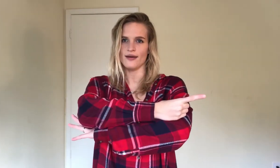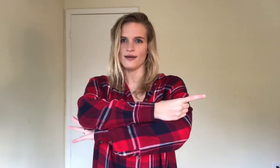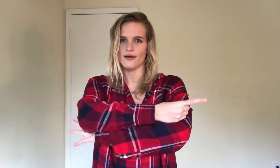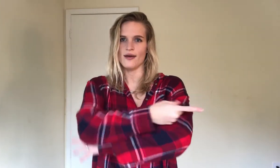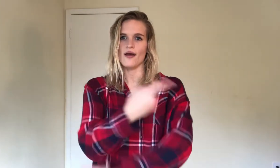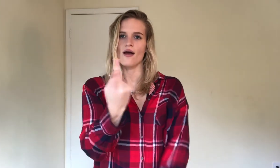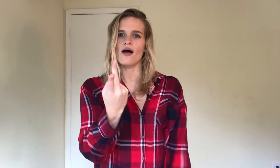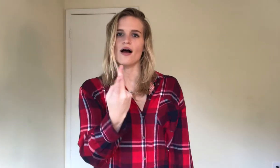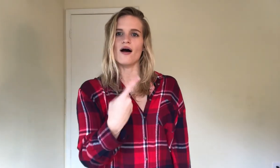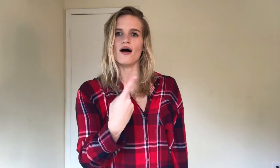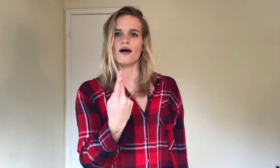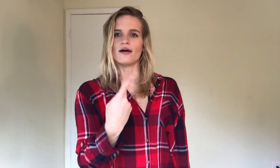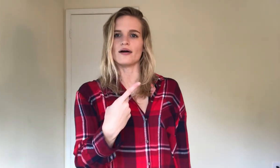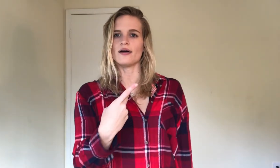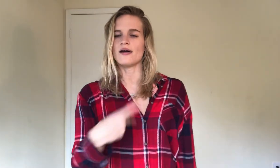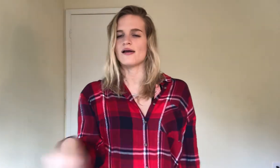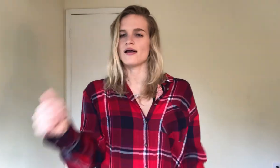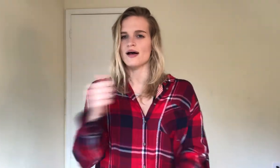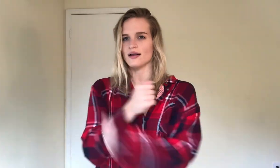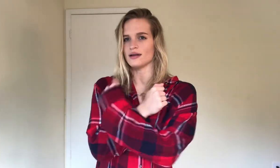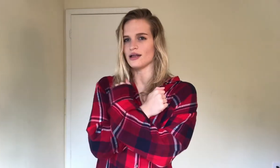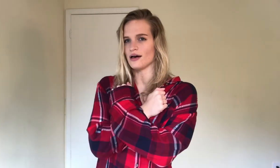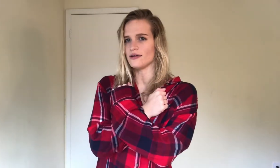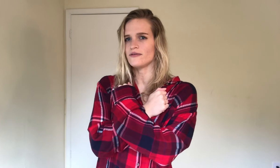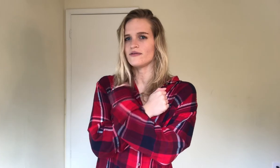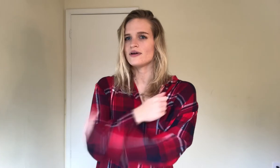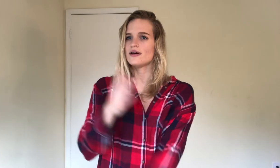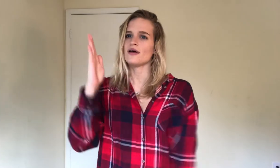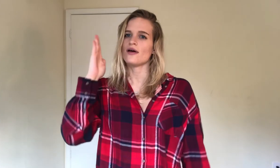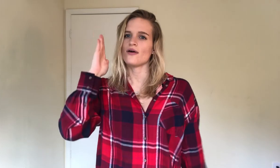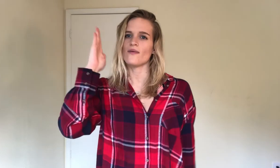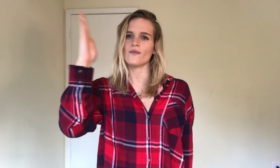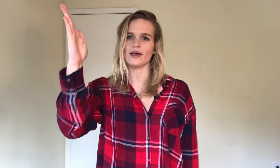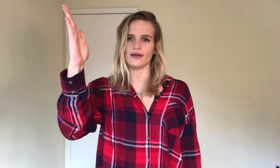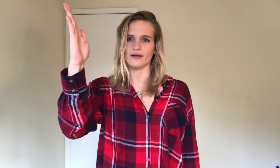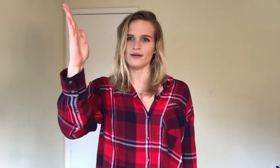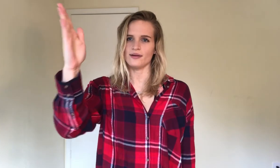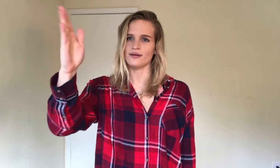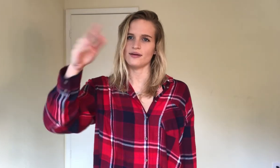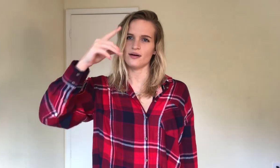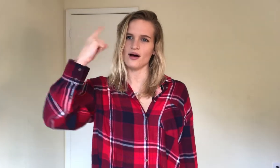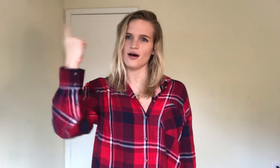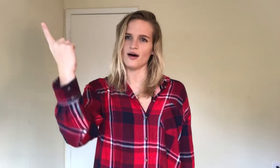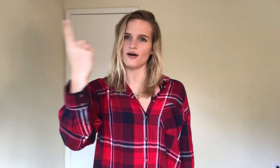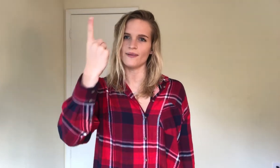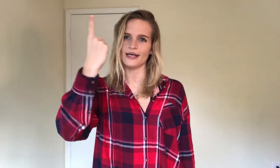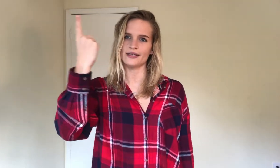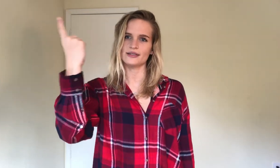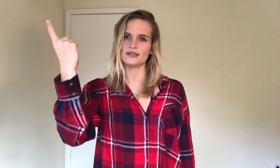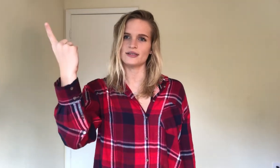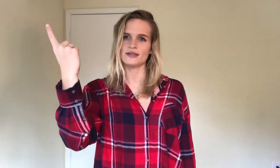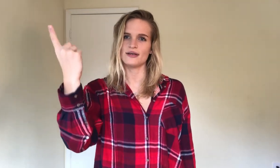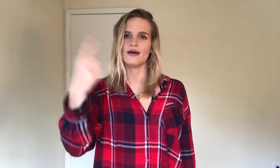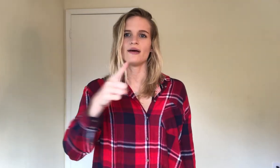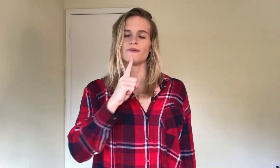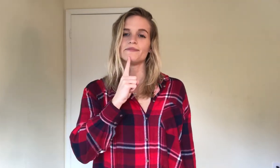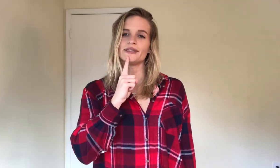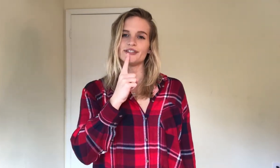our love will always be